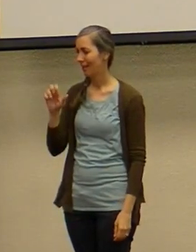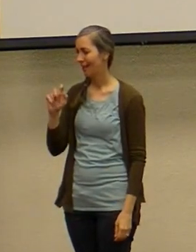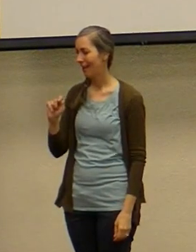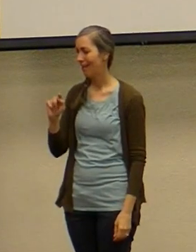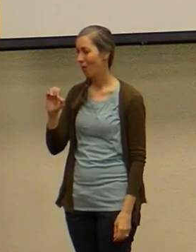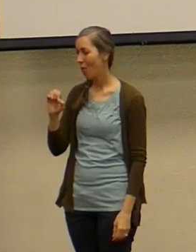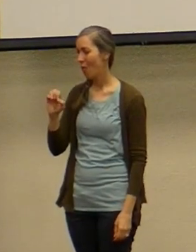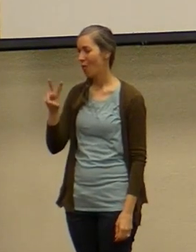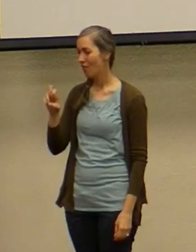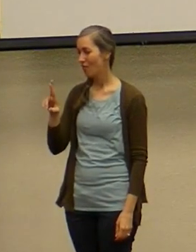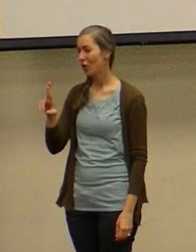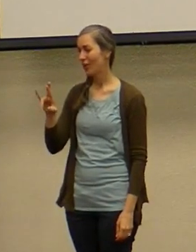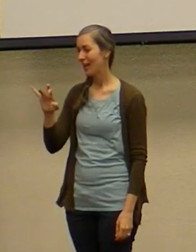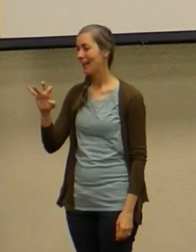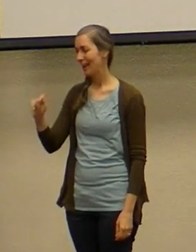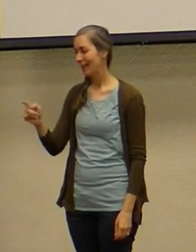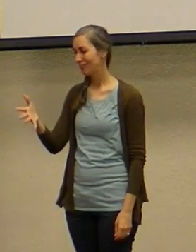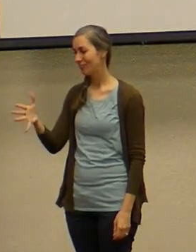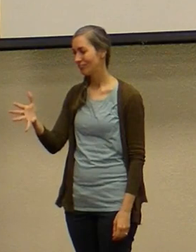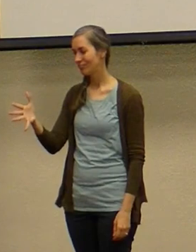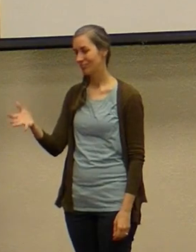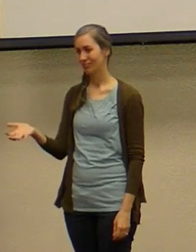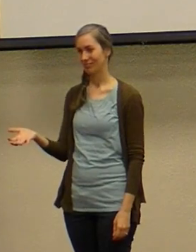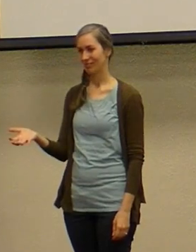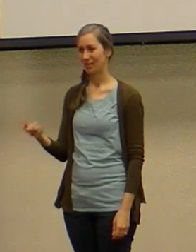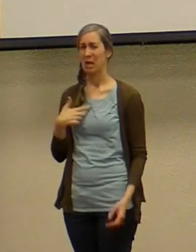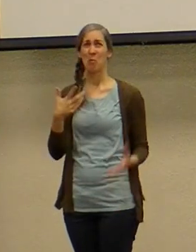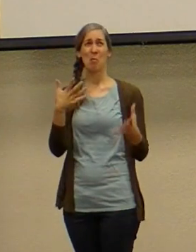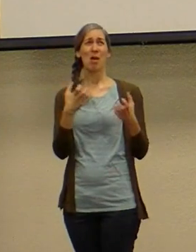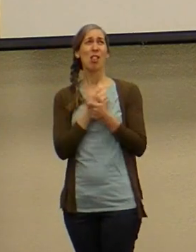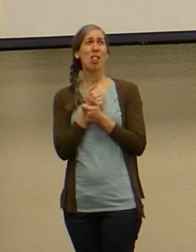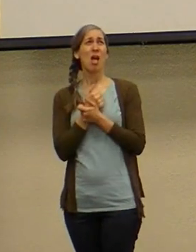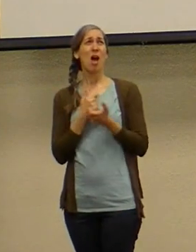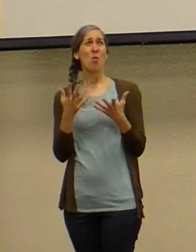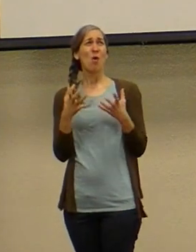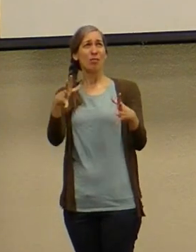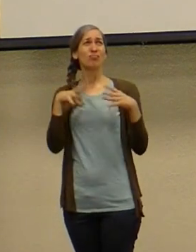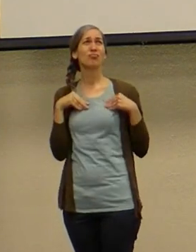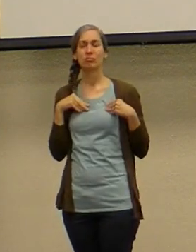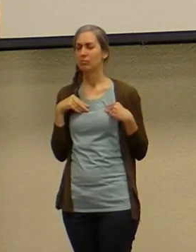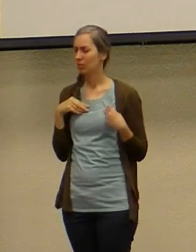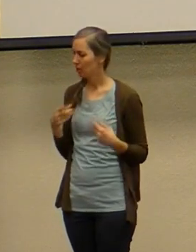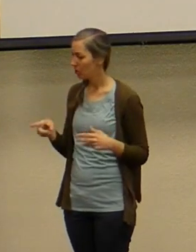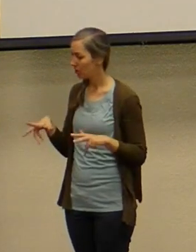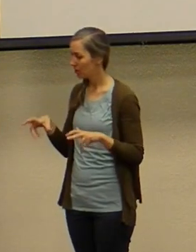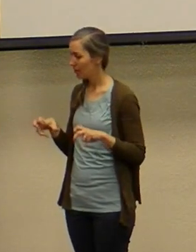I want to be loved I want to be accepted you're being selfish other people have it worse